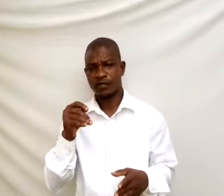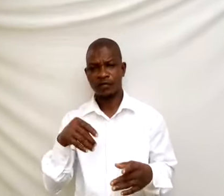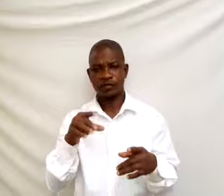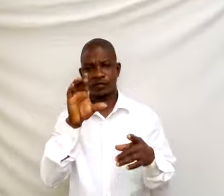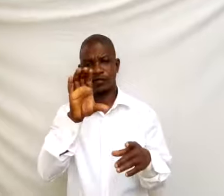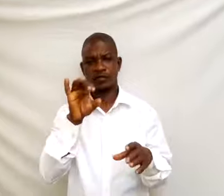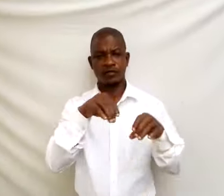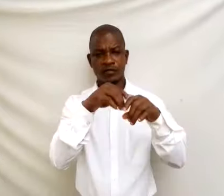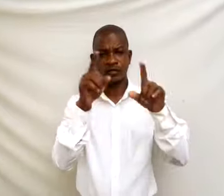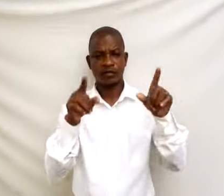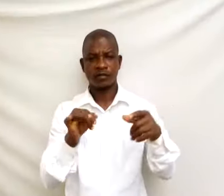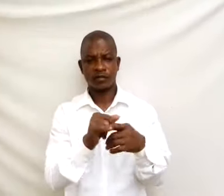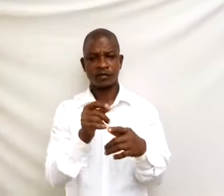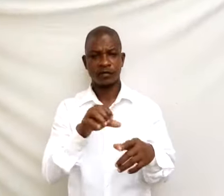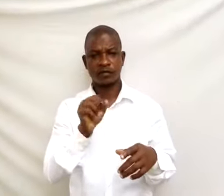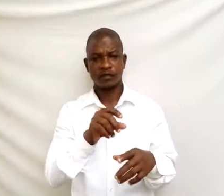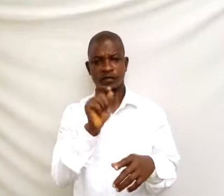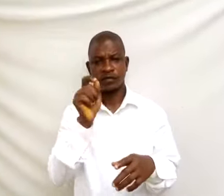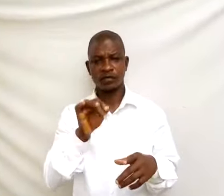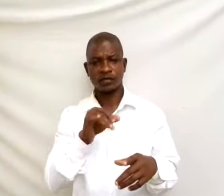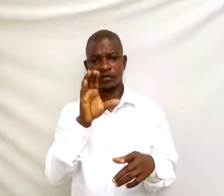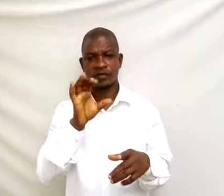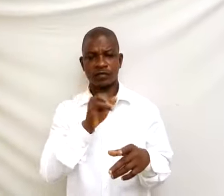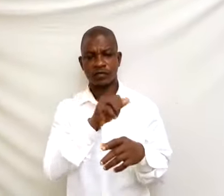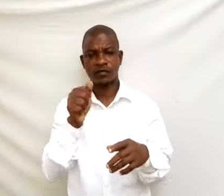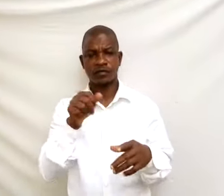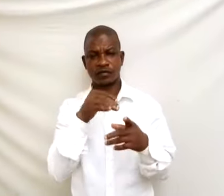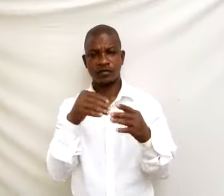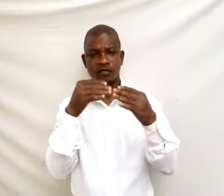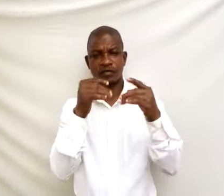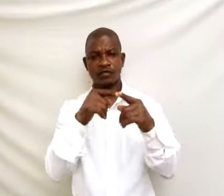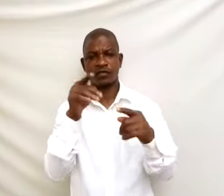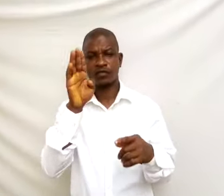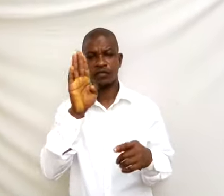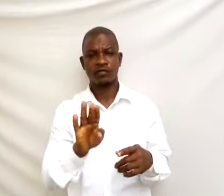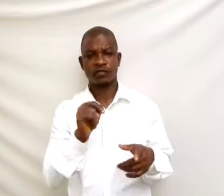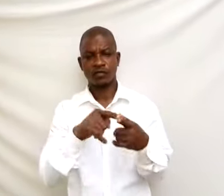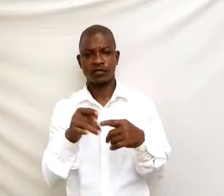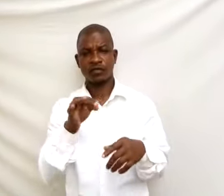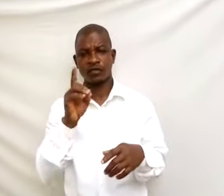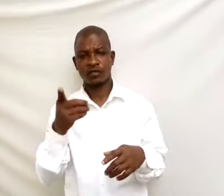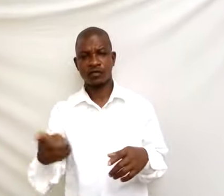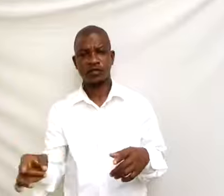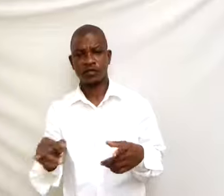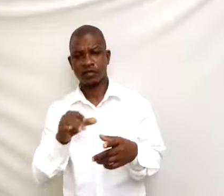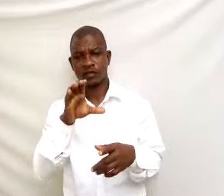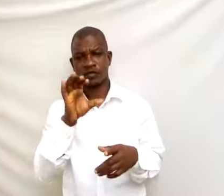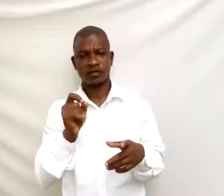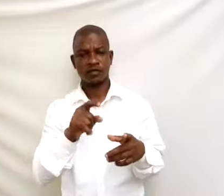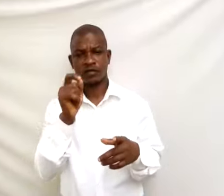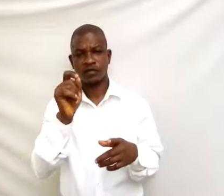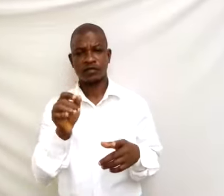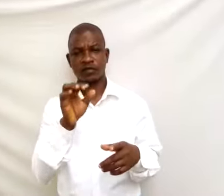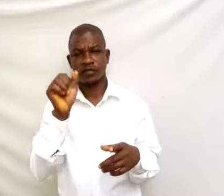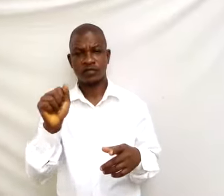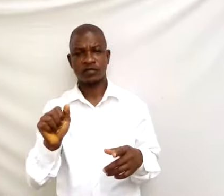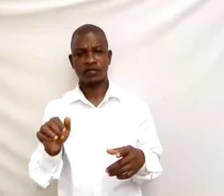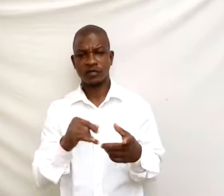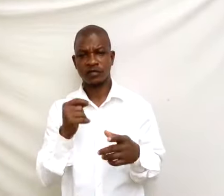star A is equal to B star A delta C star A, the operation is right